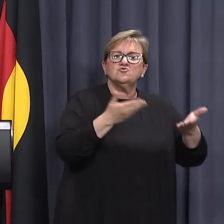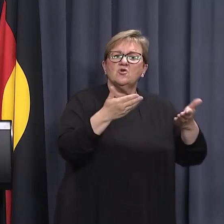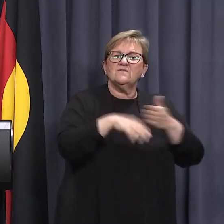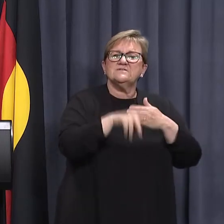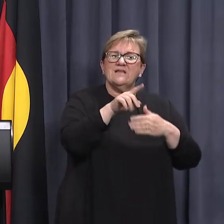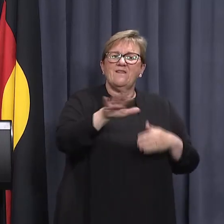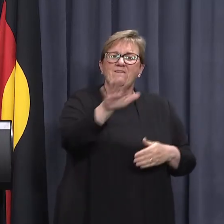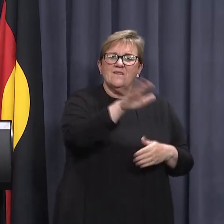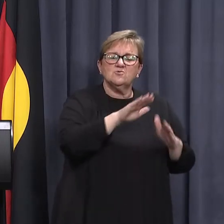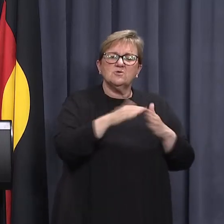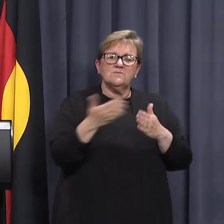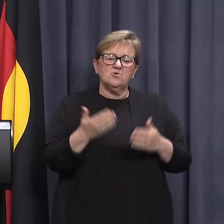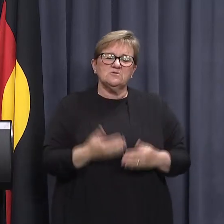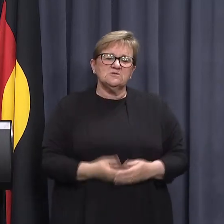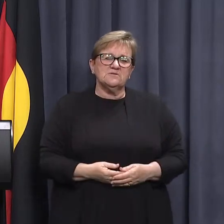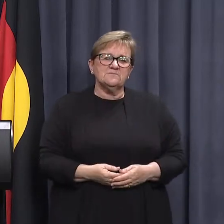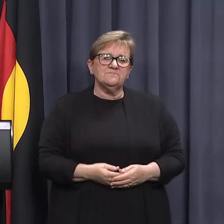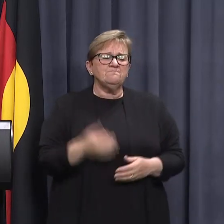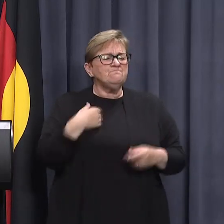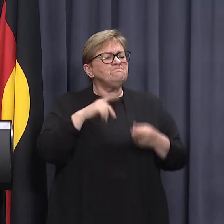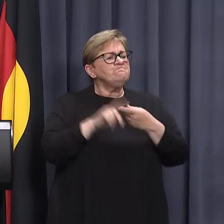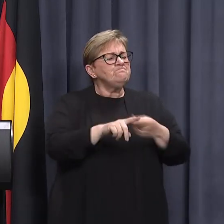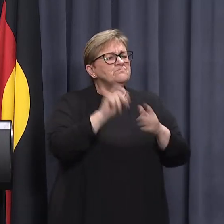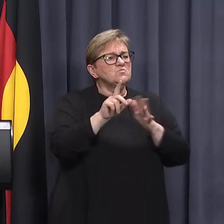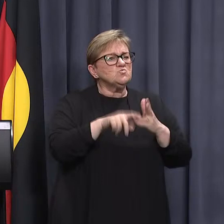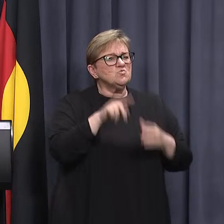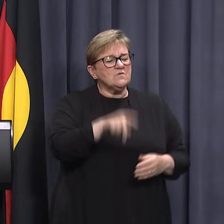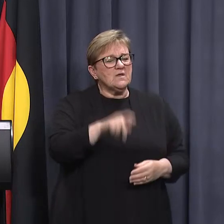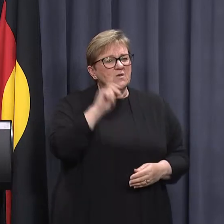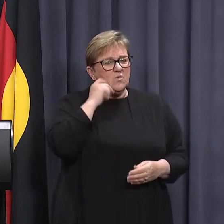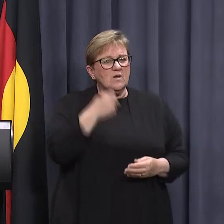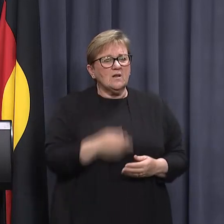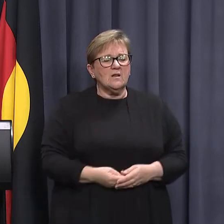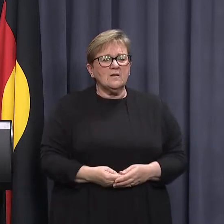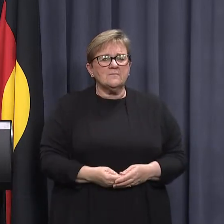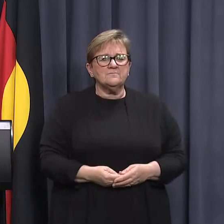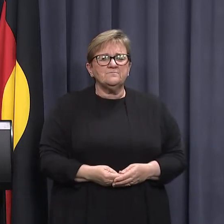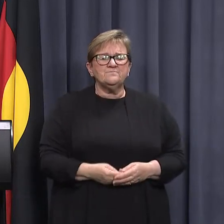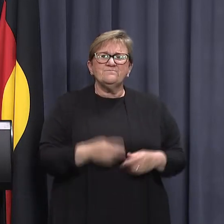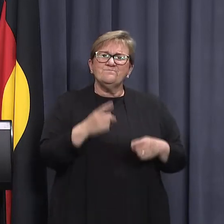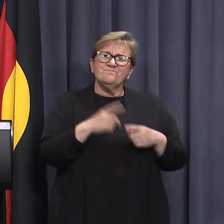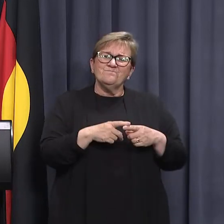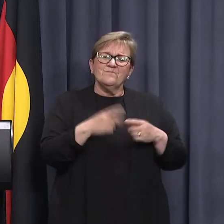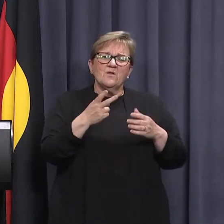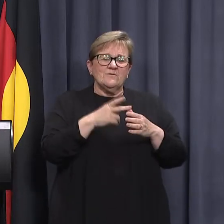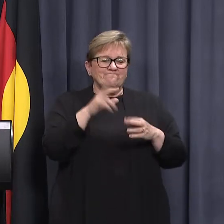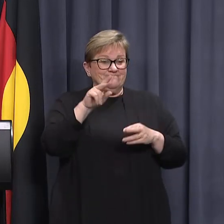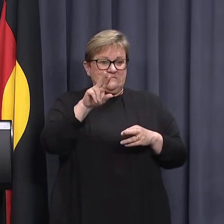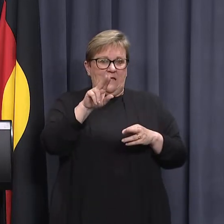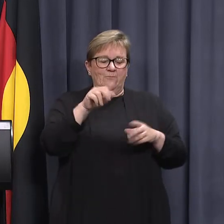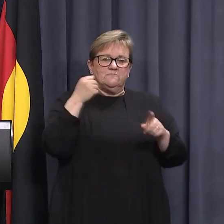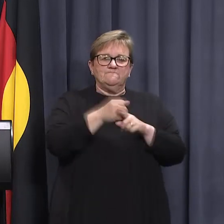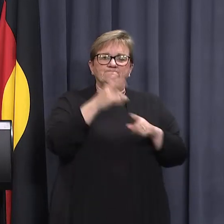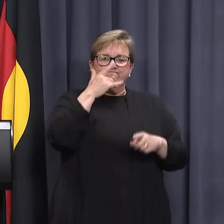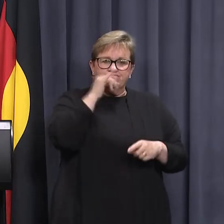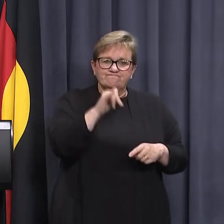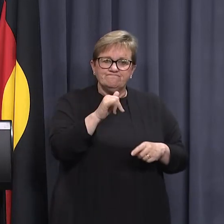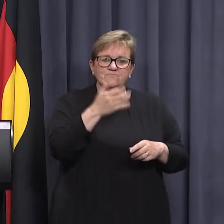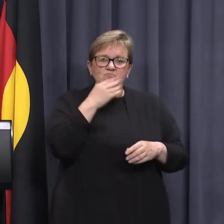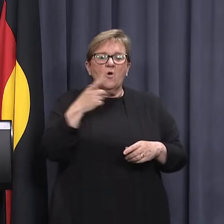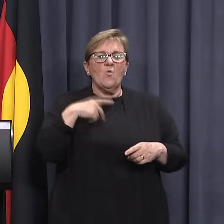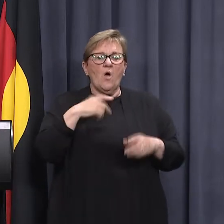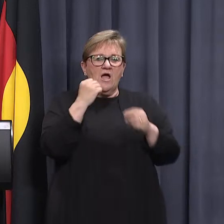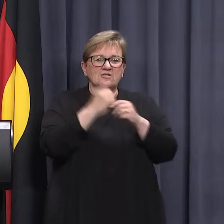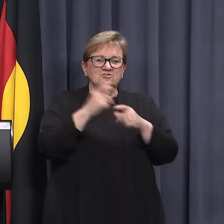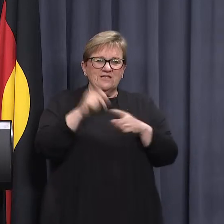those communities. We'll continue to do that. And it was sort of hit with a double whammy, if you like, over Christmas because